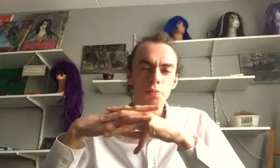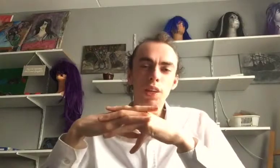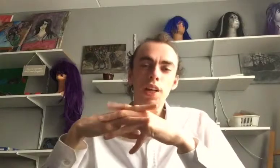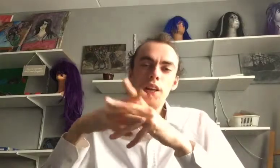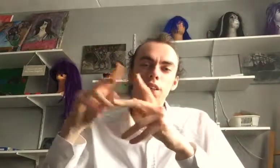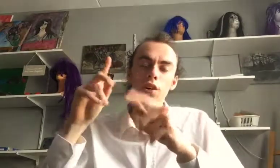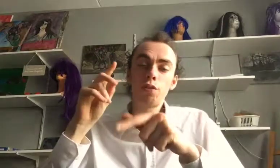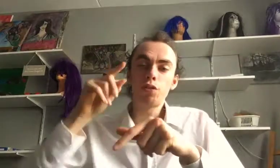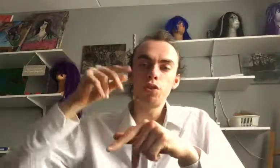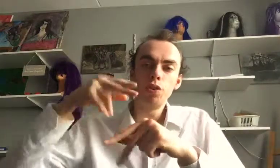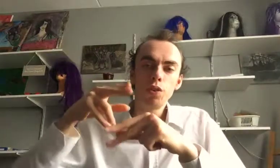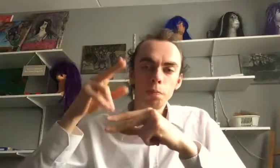You have to,